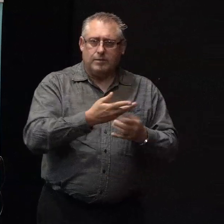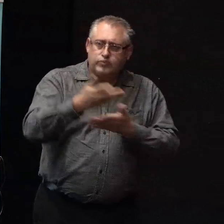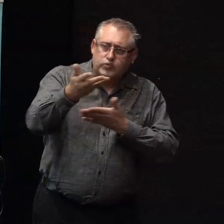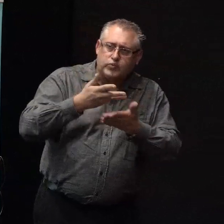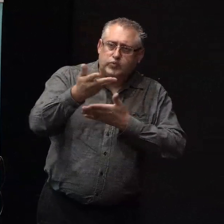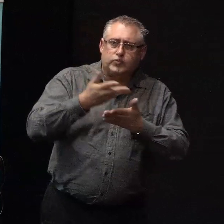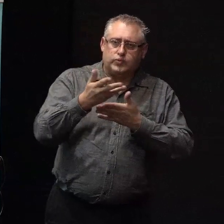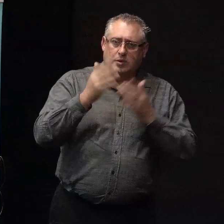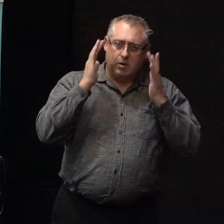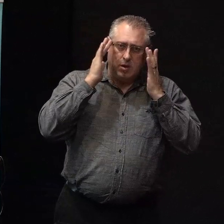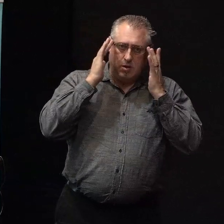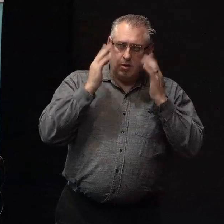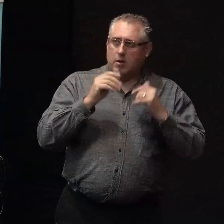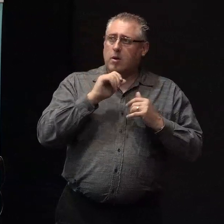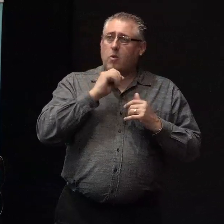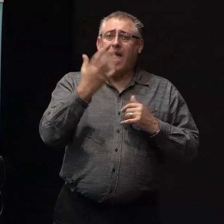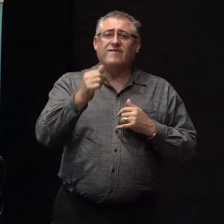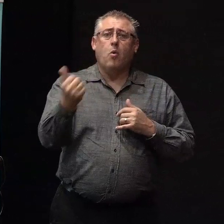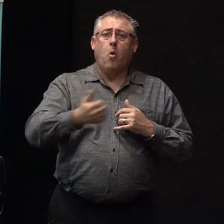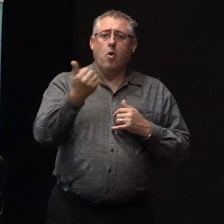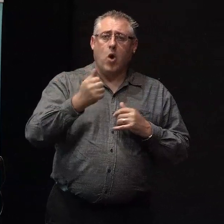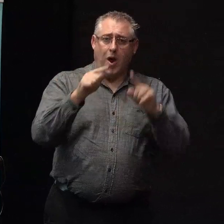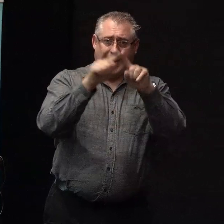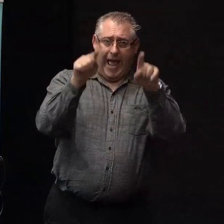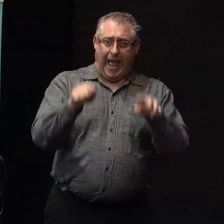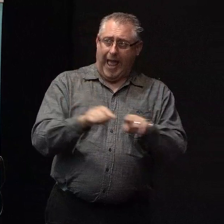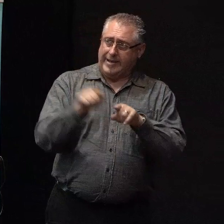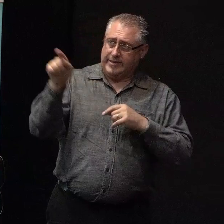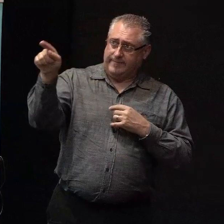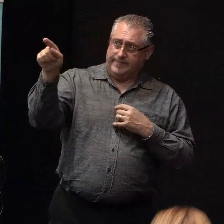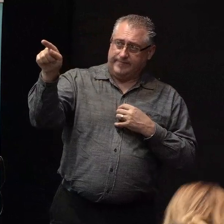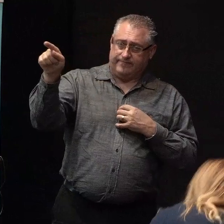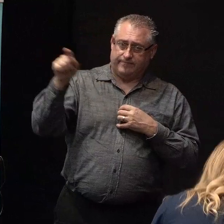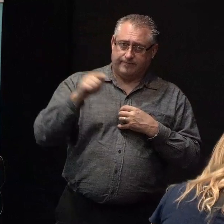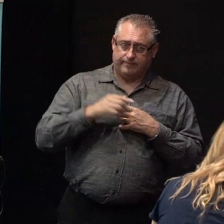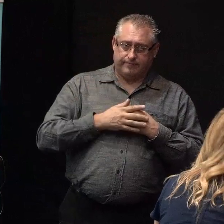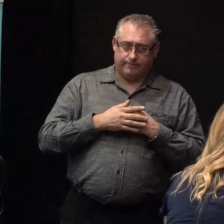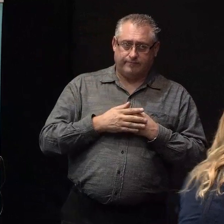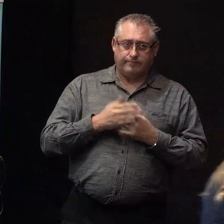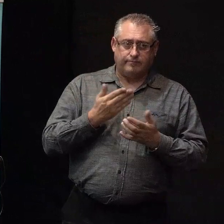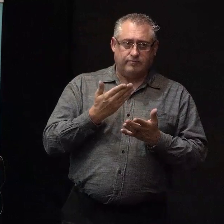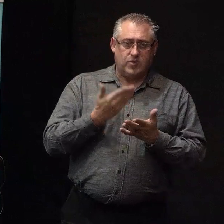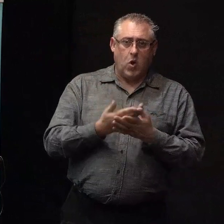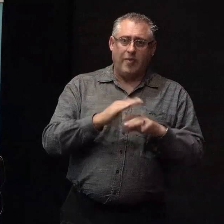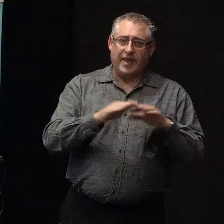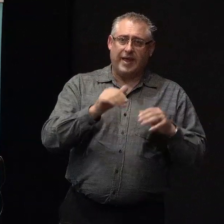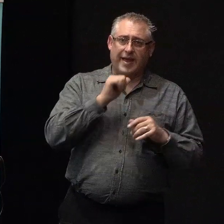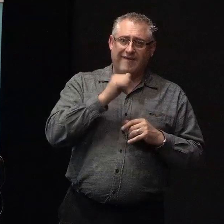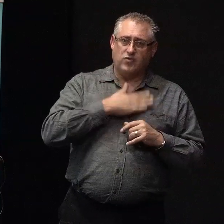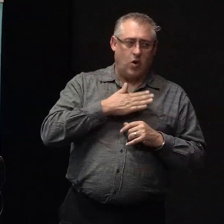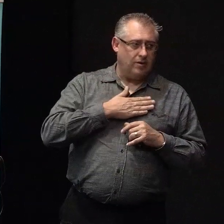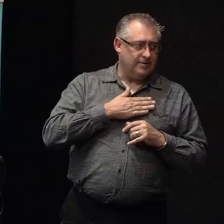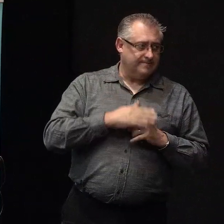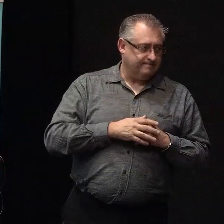you will have an all right card with some of Rob Gordon's tips on your desk. If you don't like the picture you got,